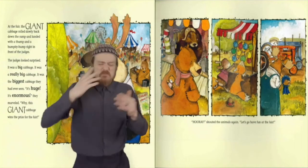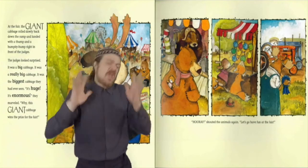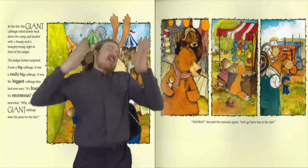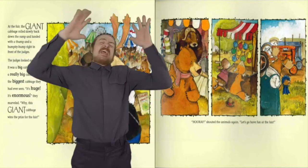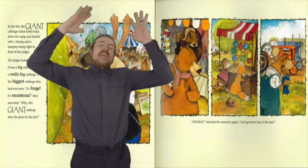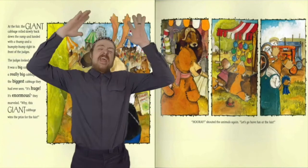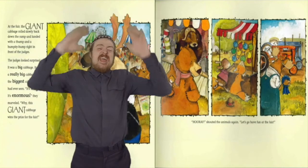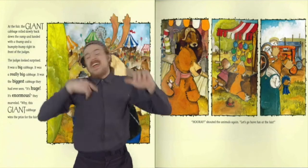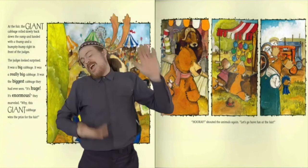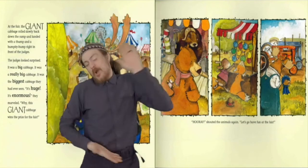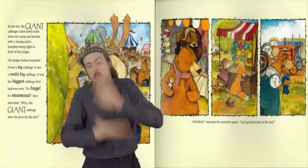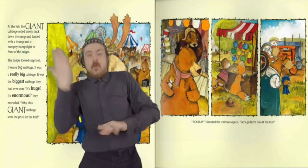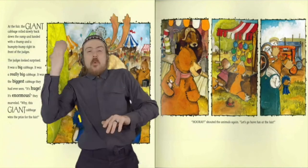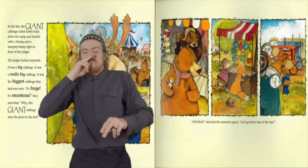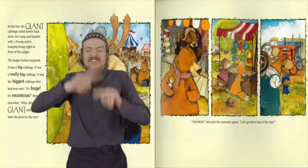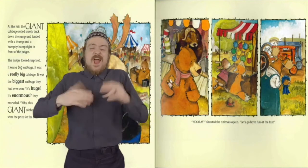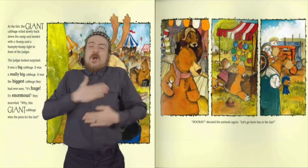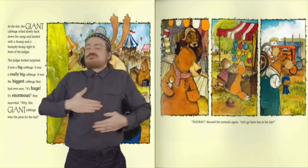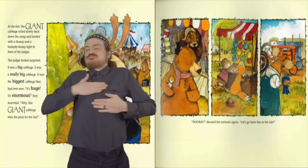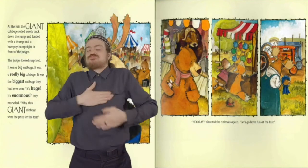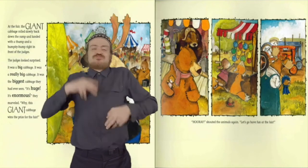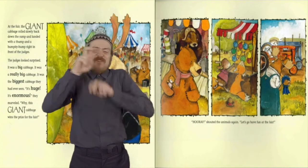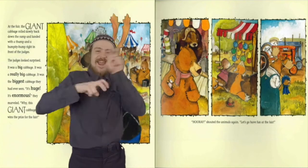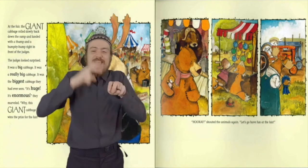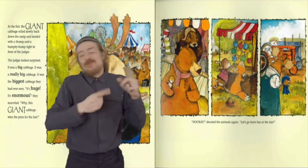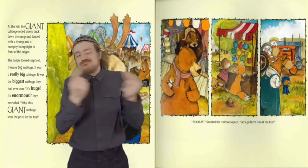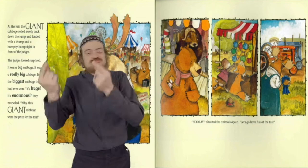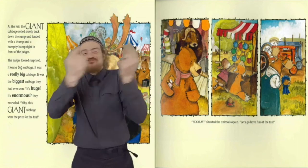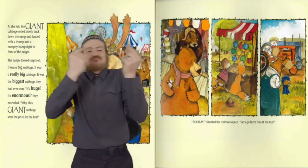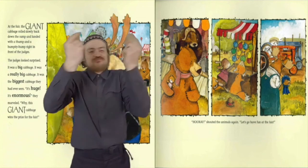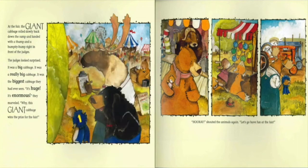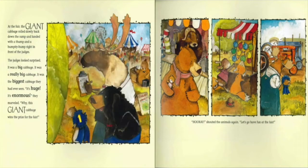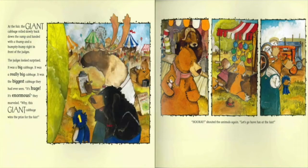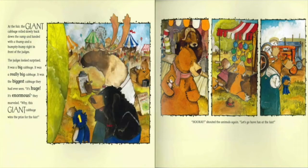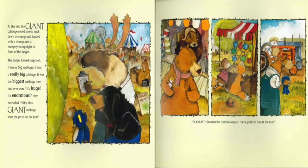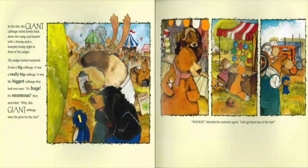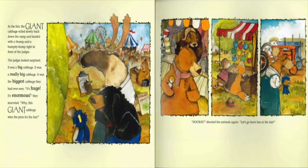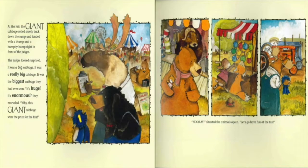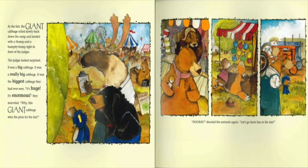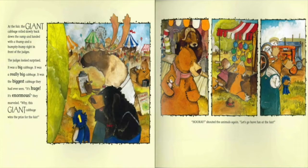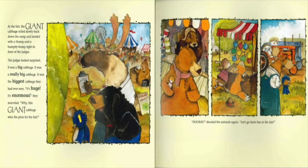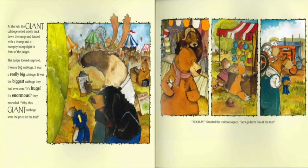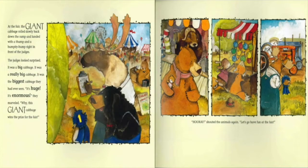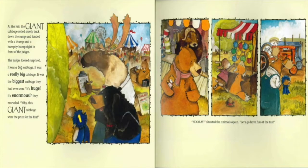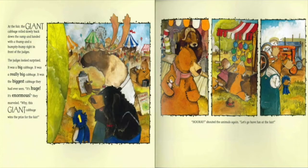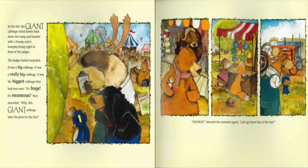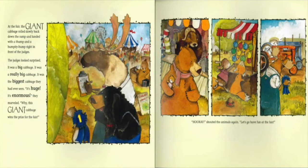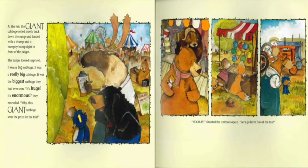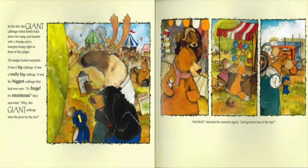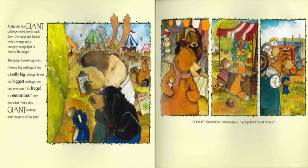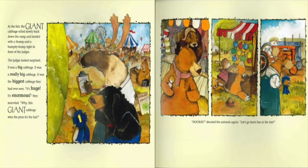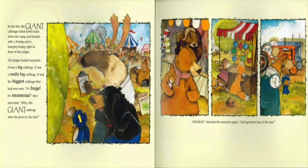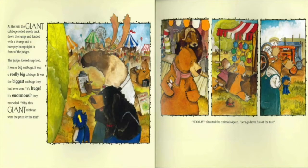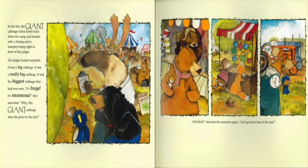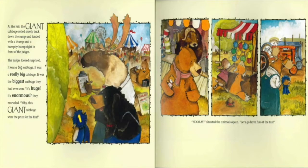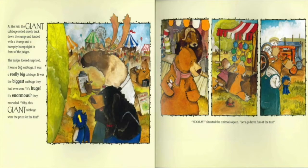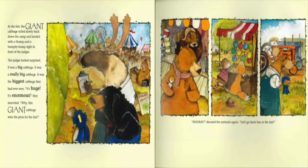It was the biggest cabbage they had ever seen. It's huge. It's enormous, they marveled. Why, this